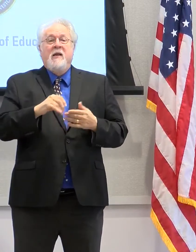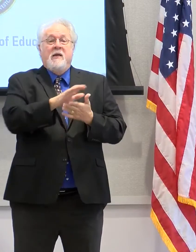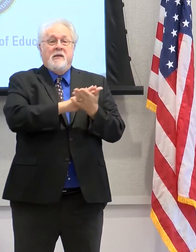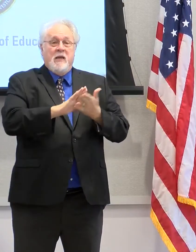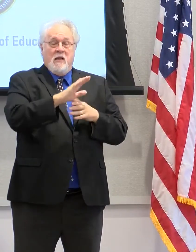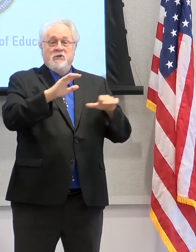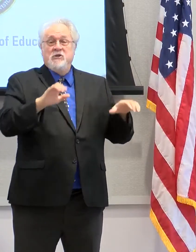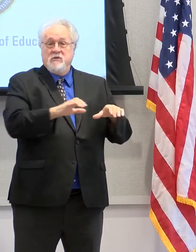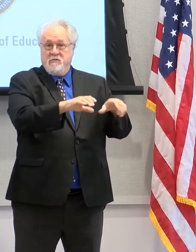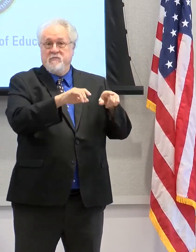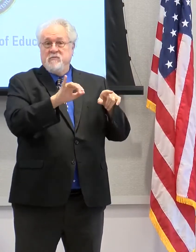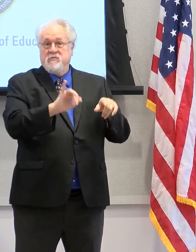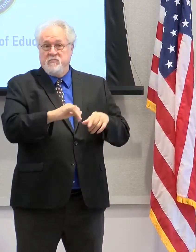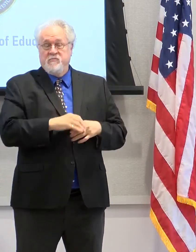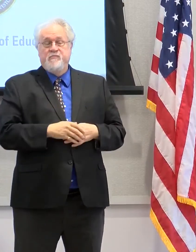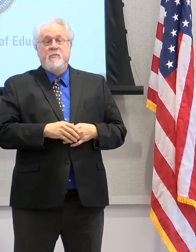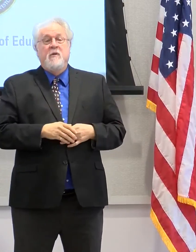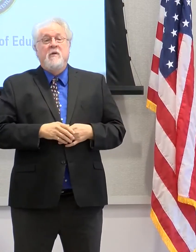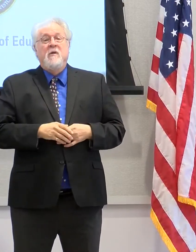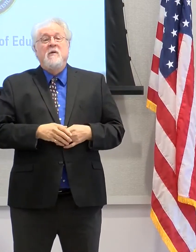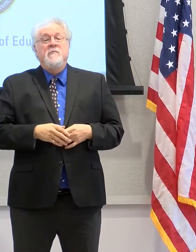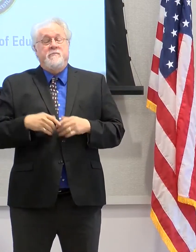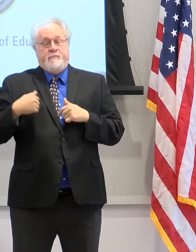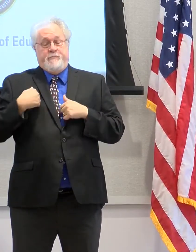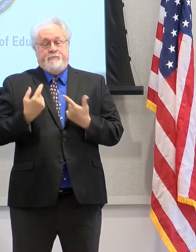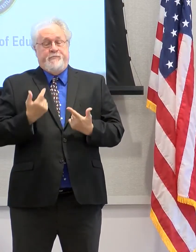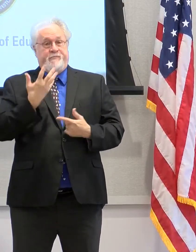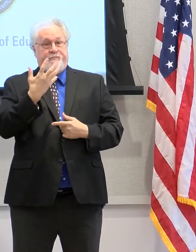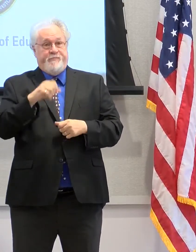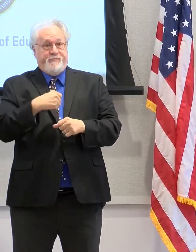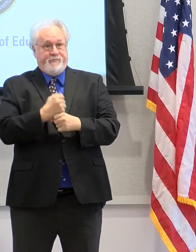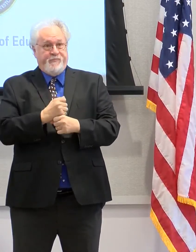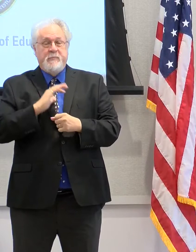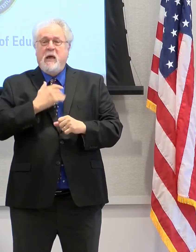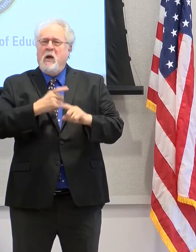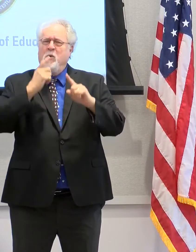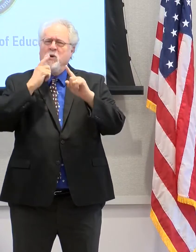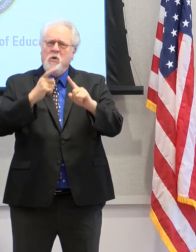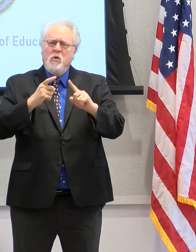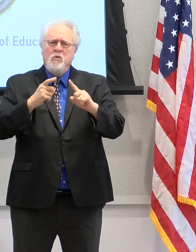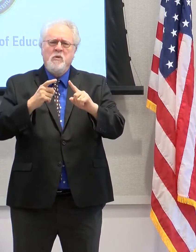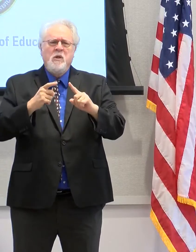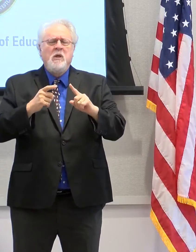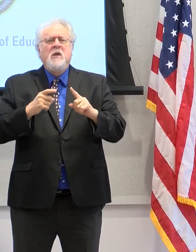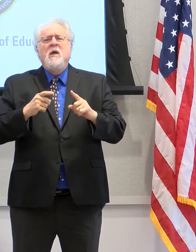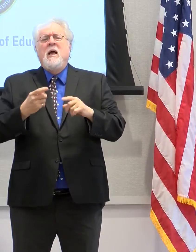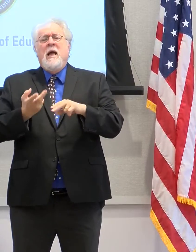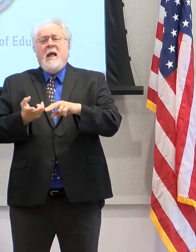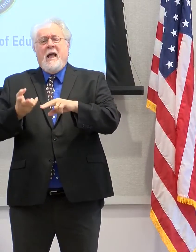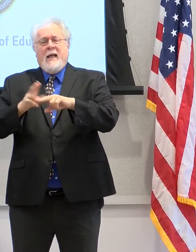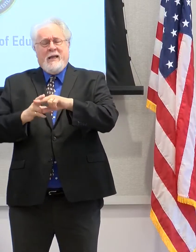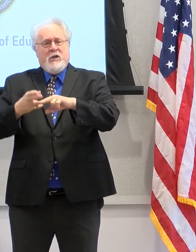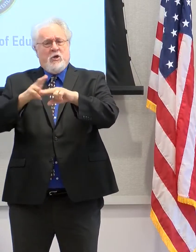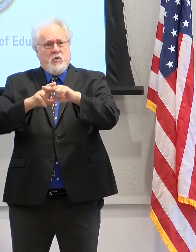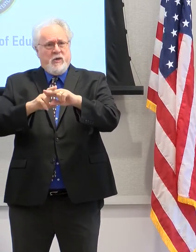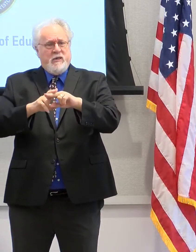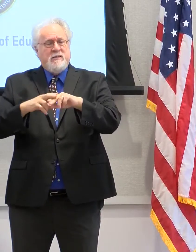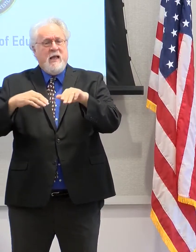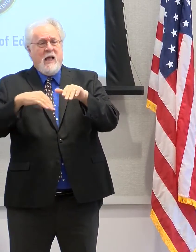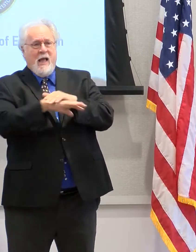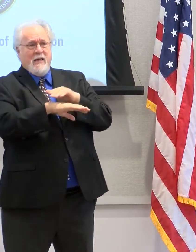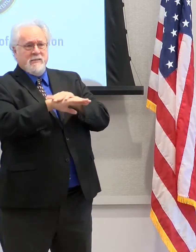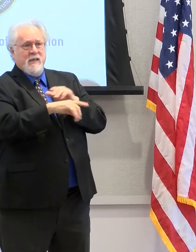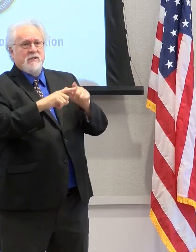activities as well. Over the past five years, our goal really has been to not only increase access